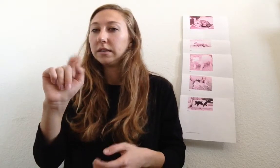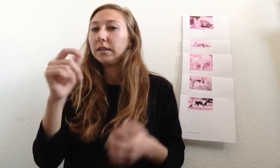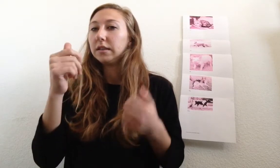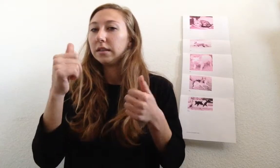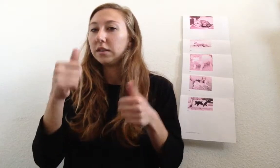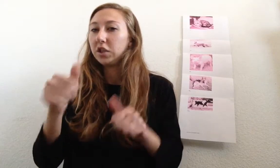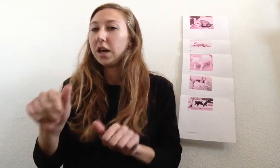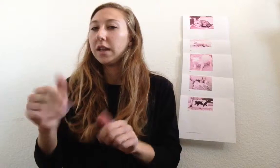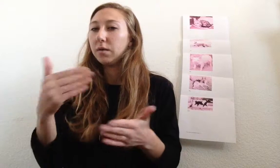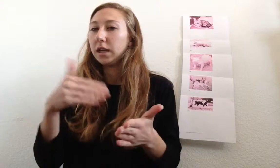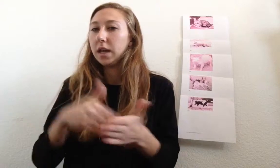Let's try that one again.